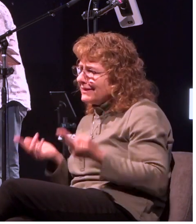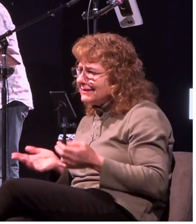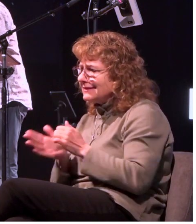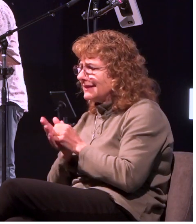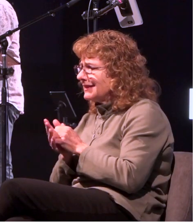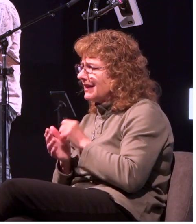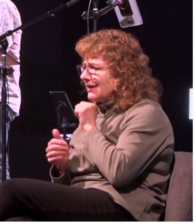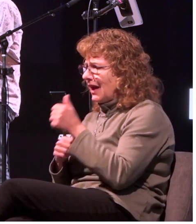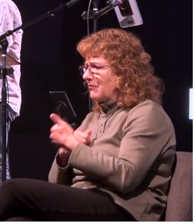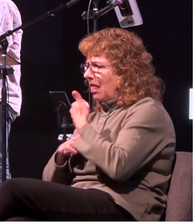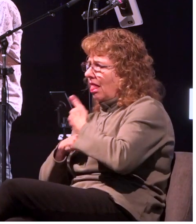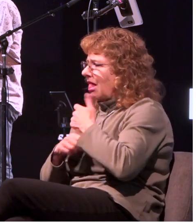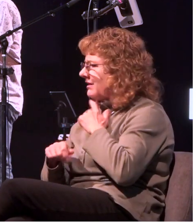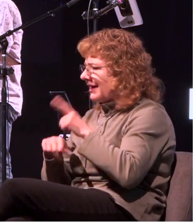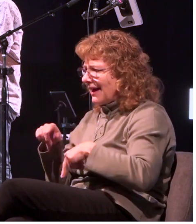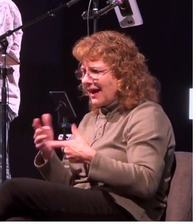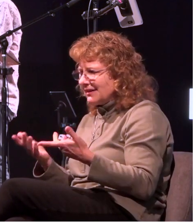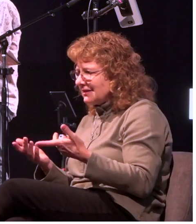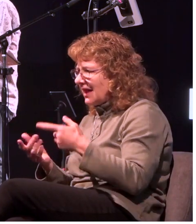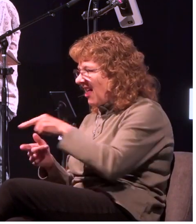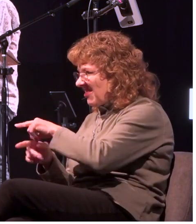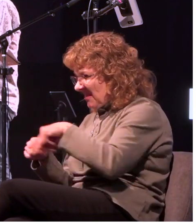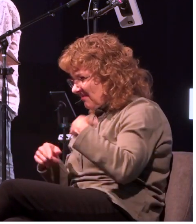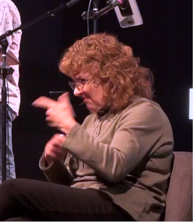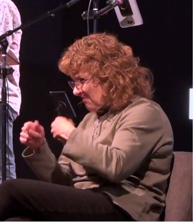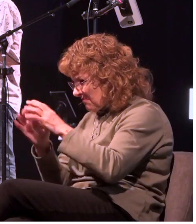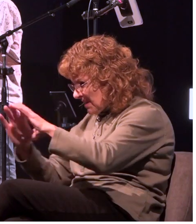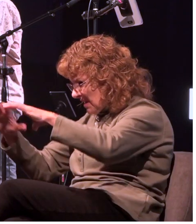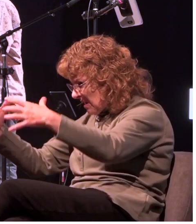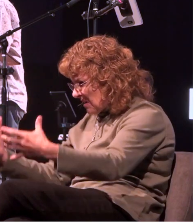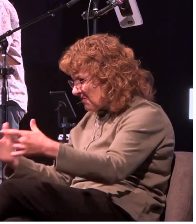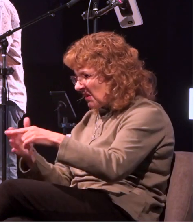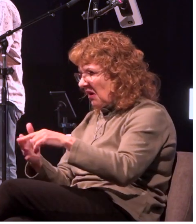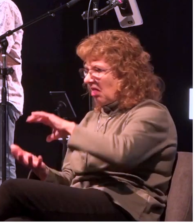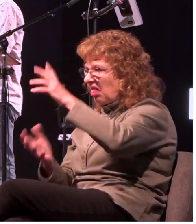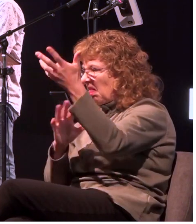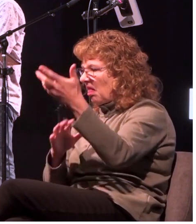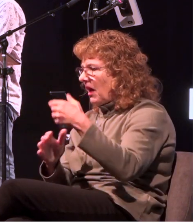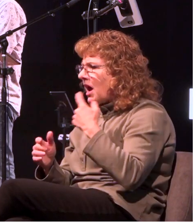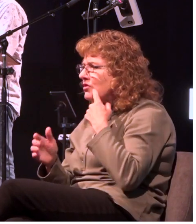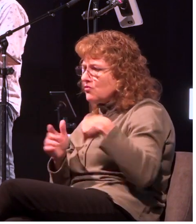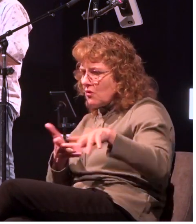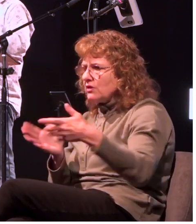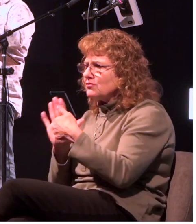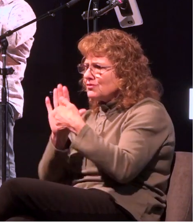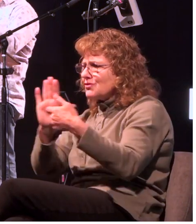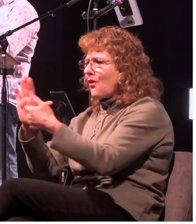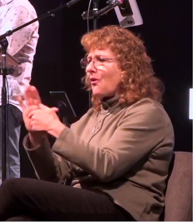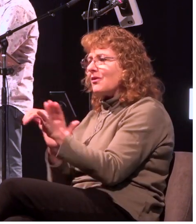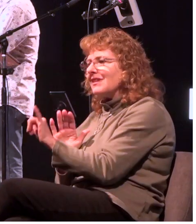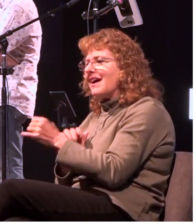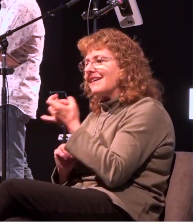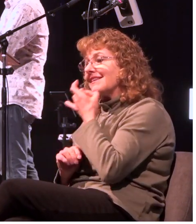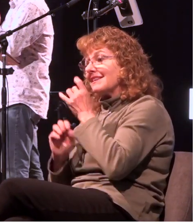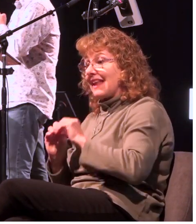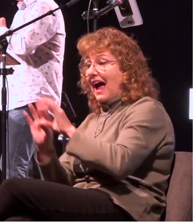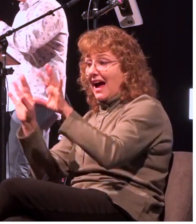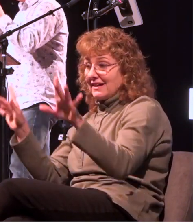of a crooked and twisted generation among whom you shine as lights in the world let me ask you another question do you